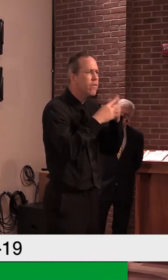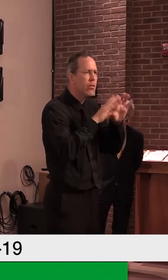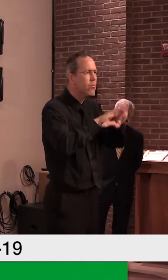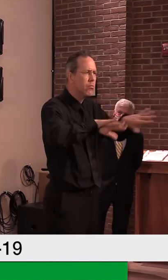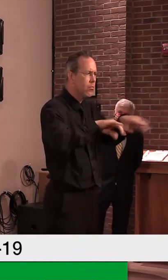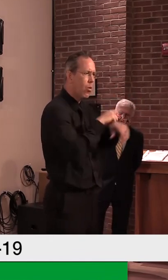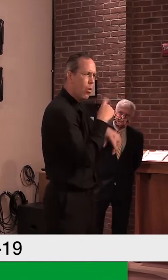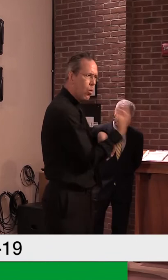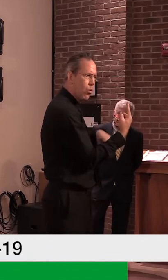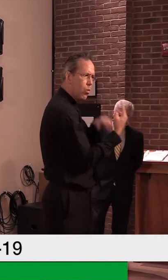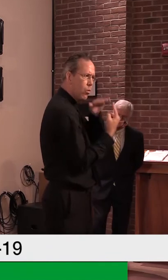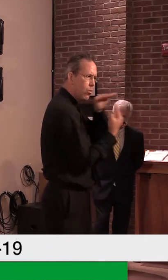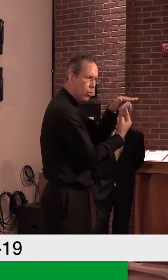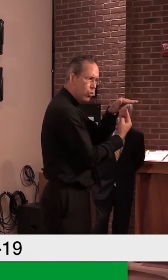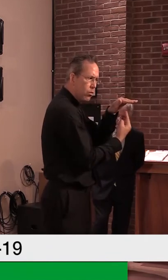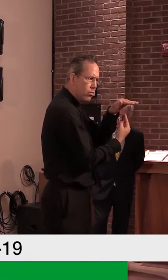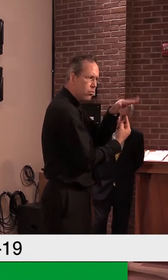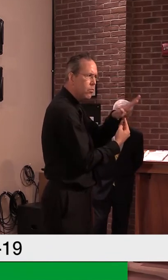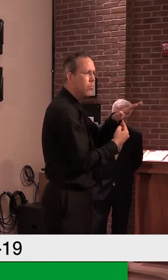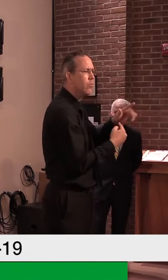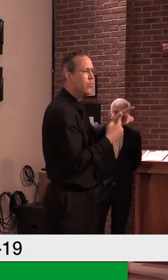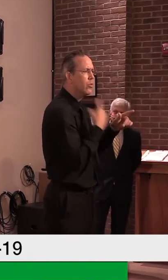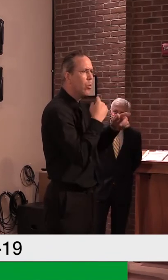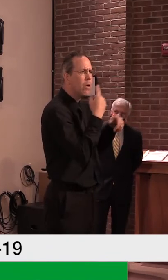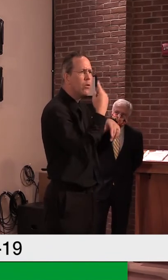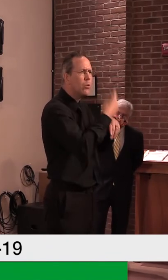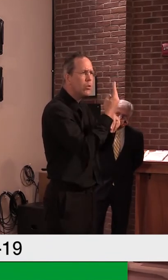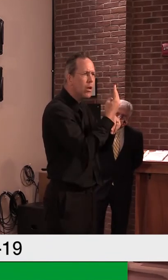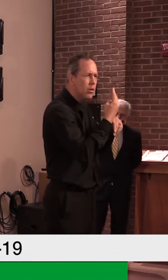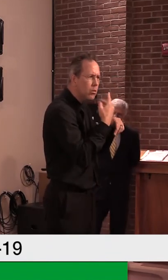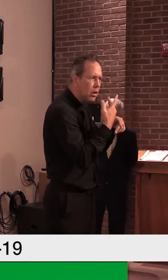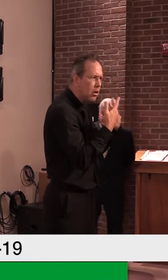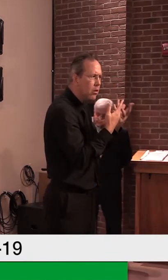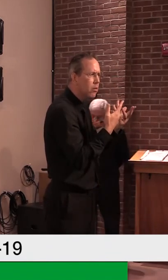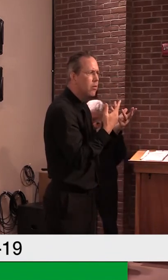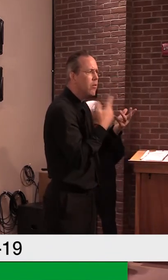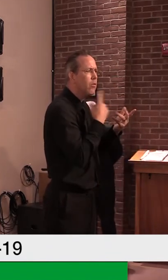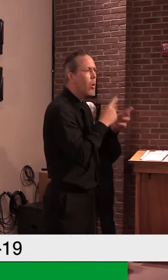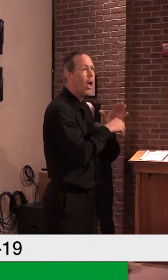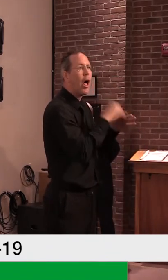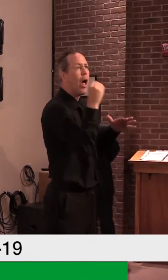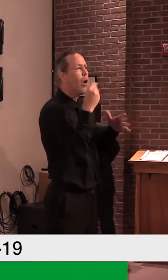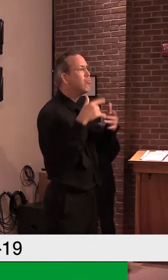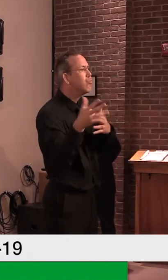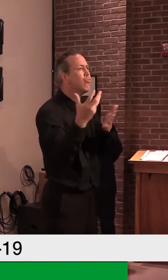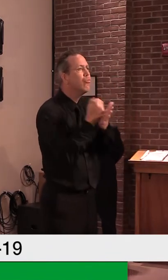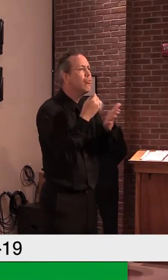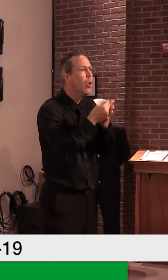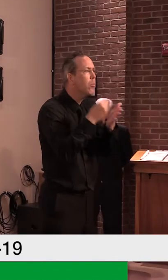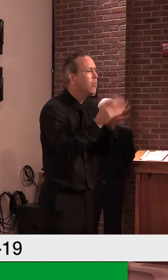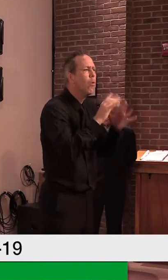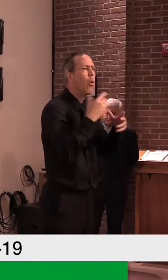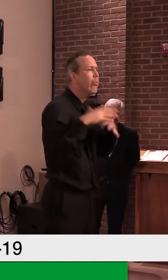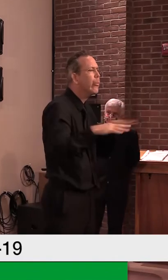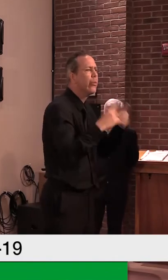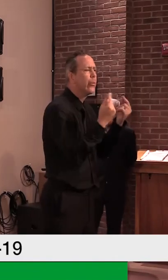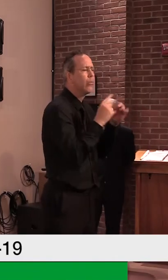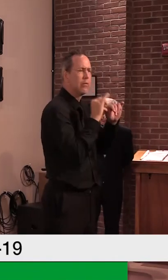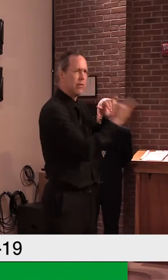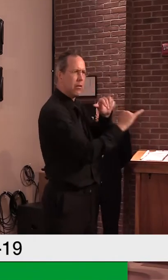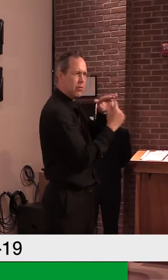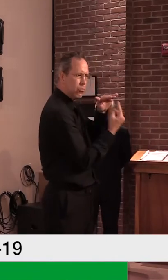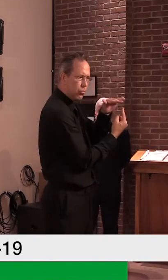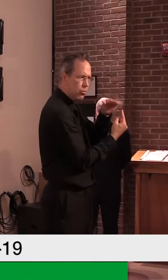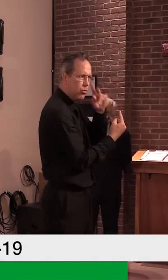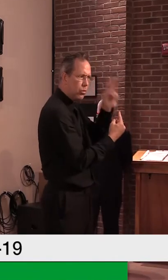isolation. So I want to stress that. Uh, the right course of action is to be advised appropriately about the likelihood you